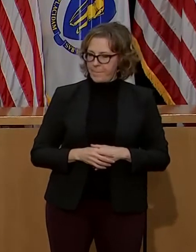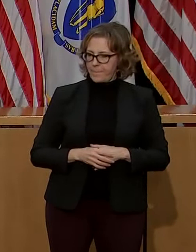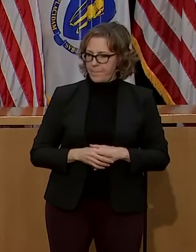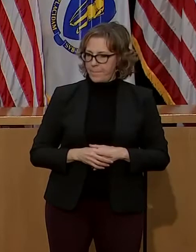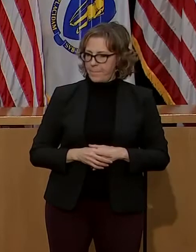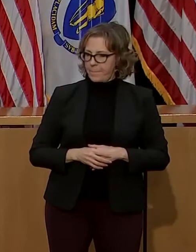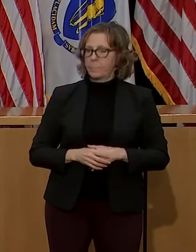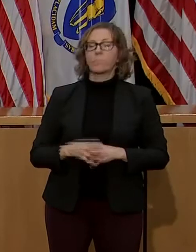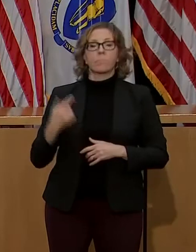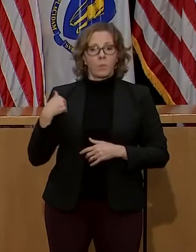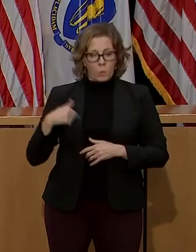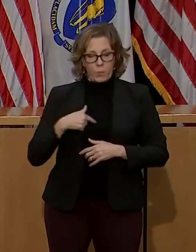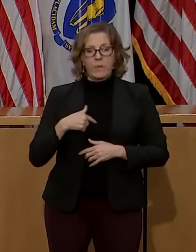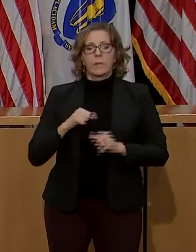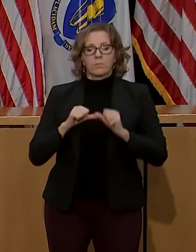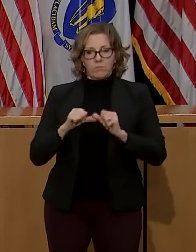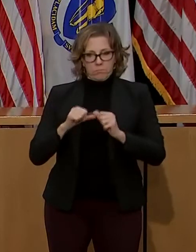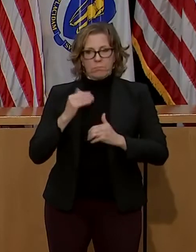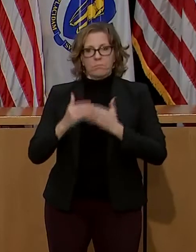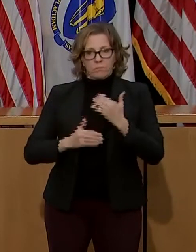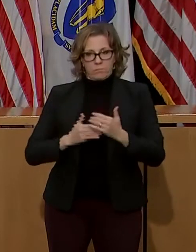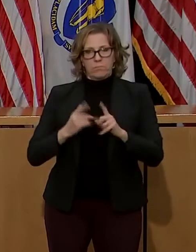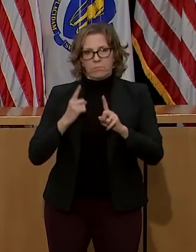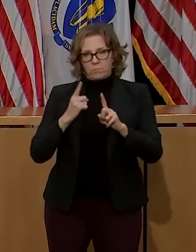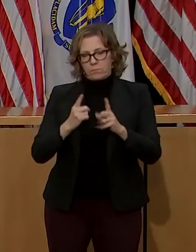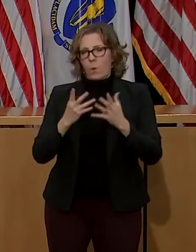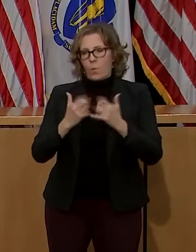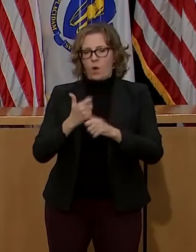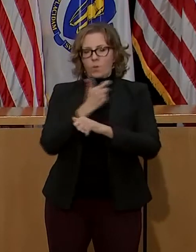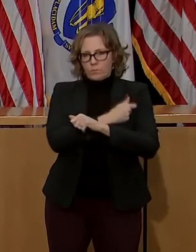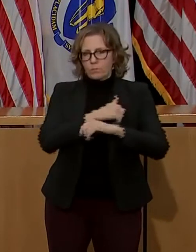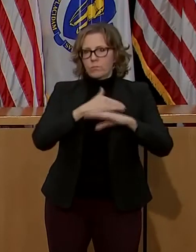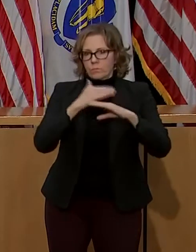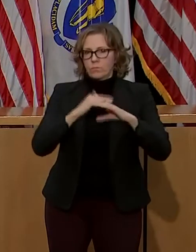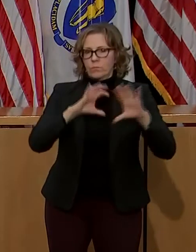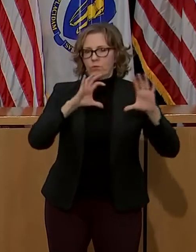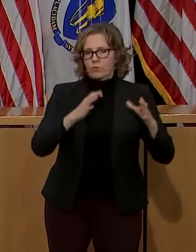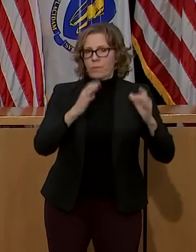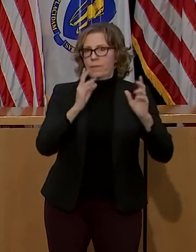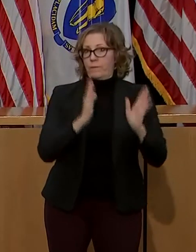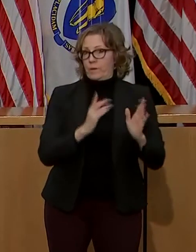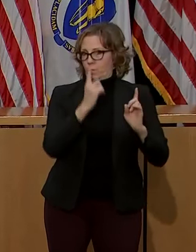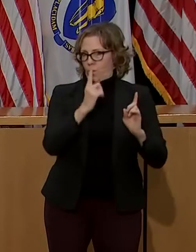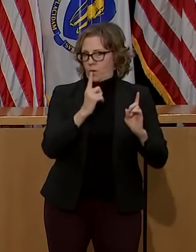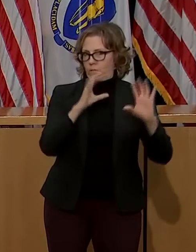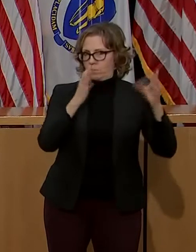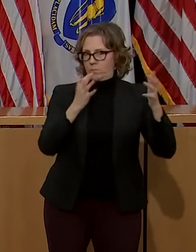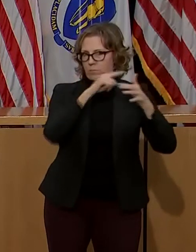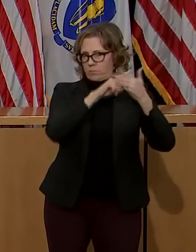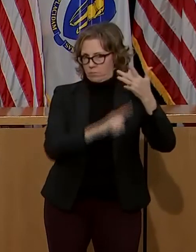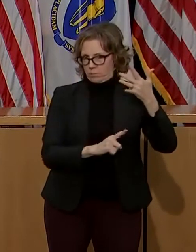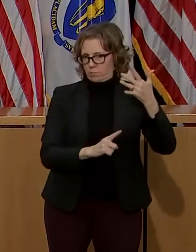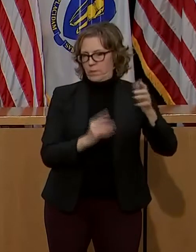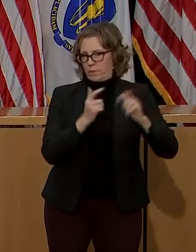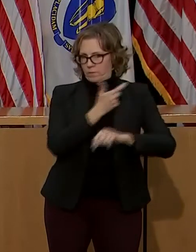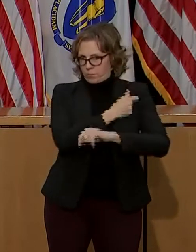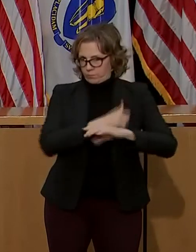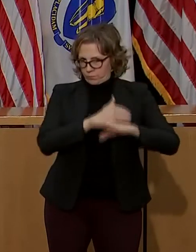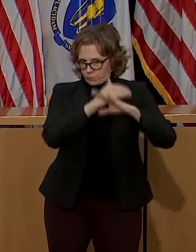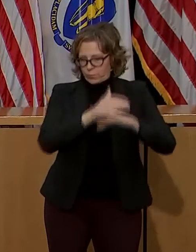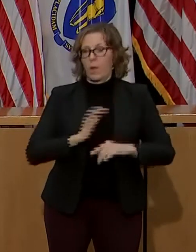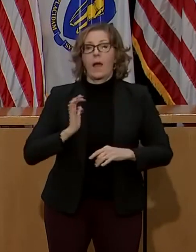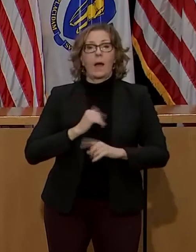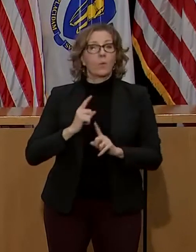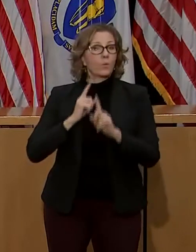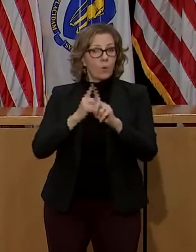As we work to vaccinate phase one priority groups, our commitment to preserving our health care capacity, protection